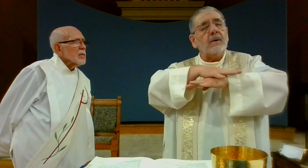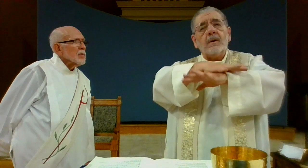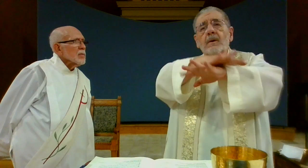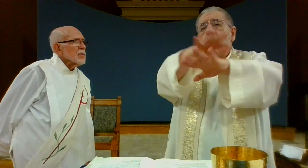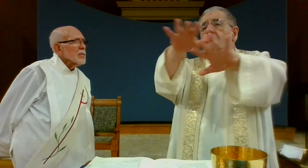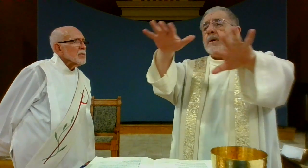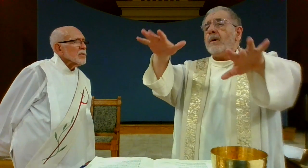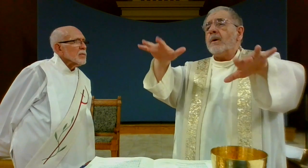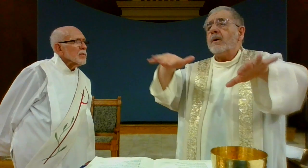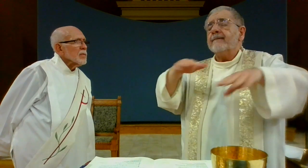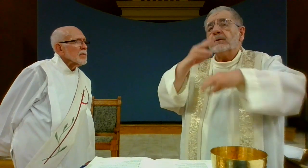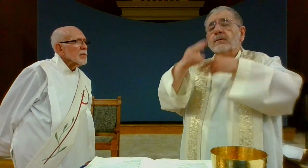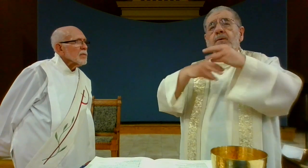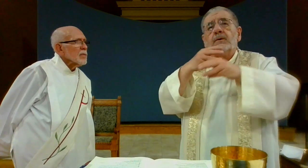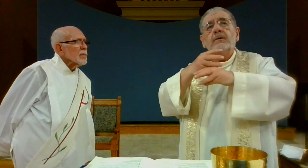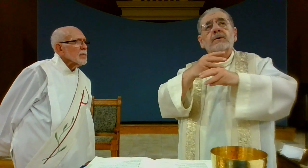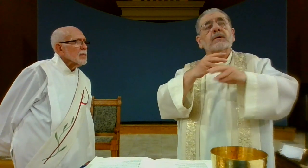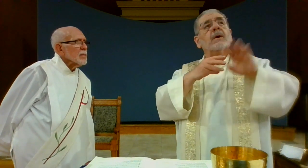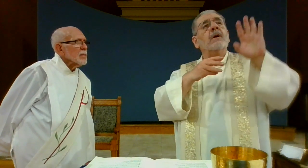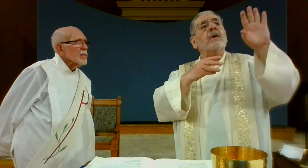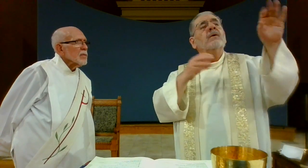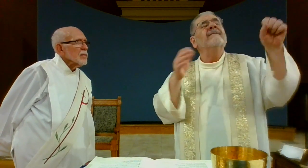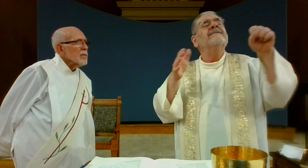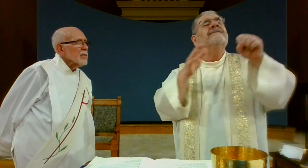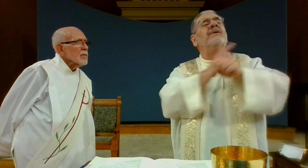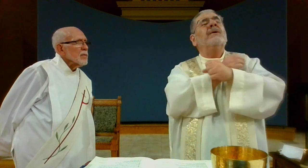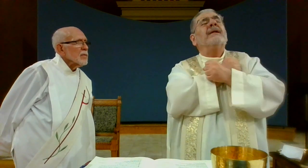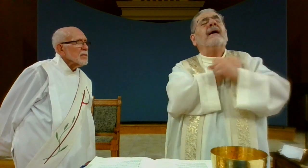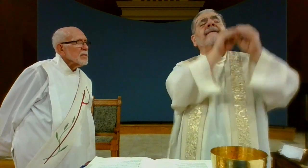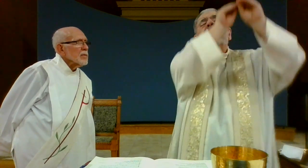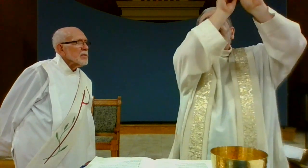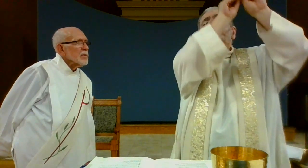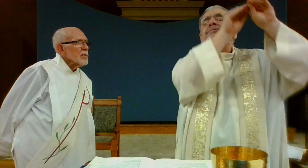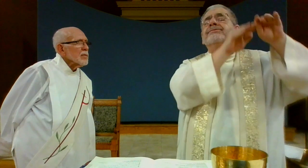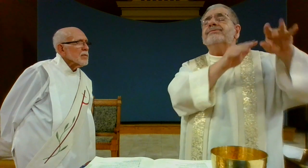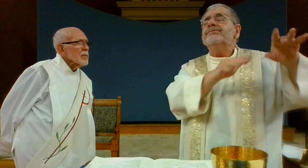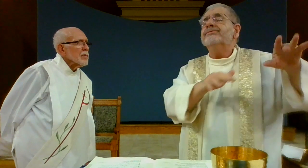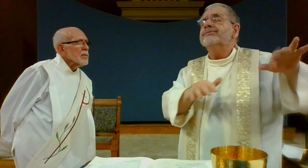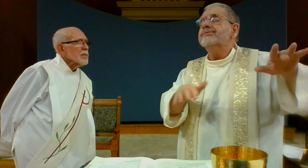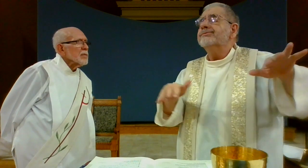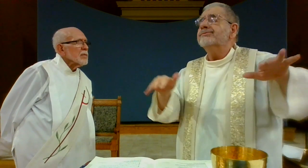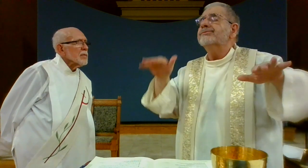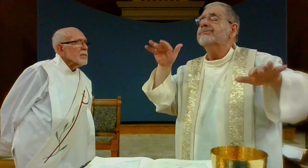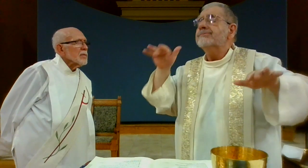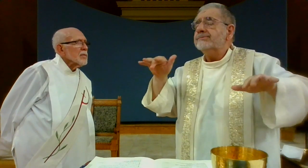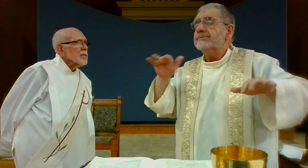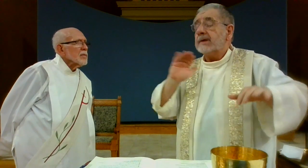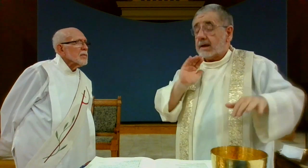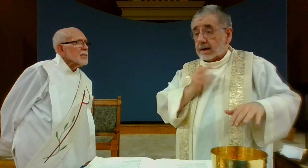Remember, Lord, your church, spread throughout the world, and bring her to the fullness of charity.